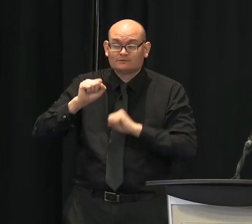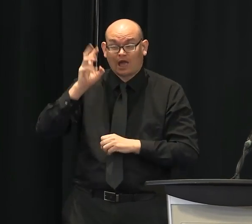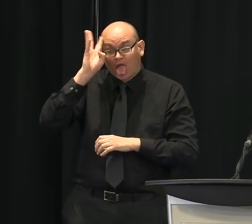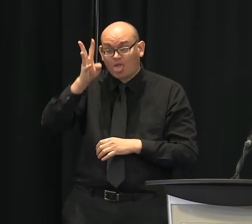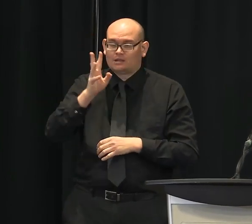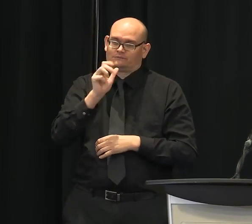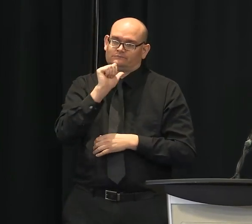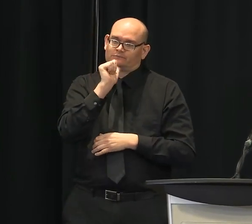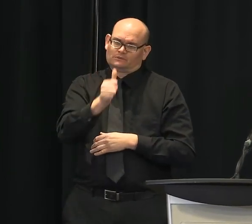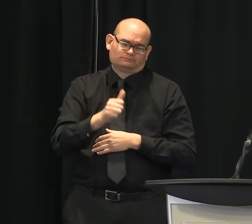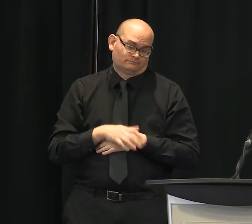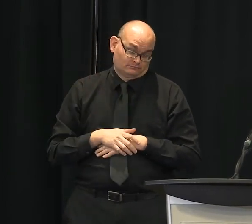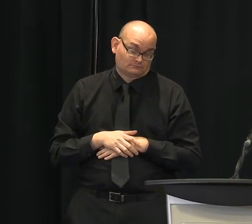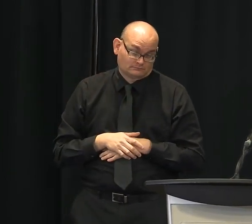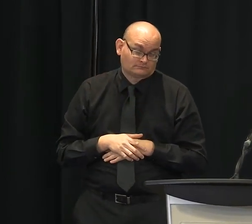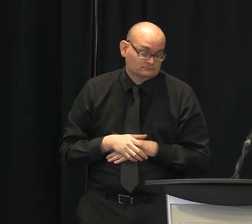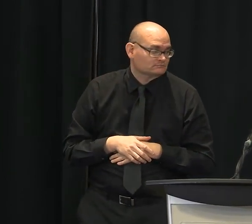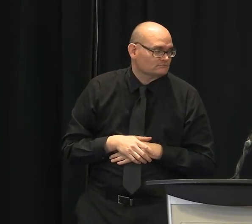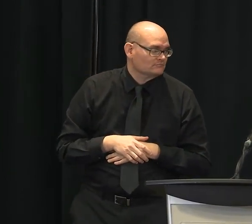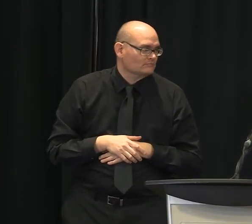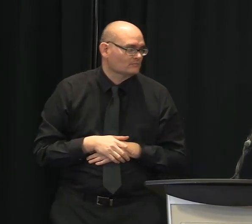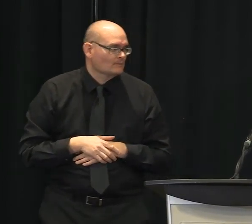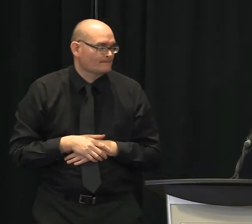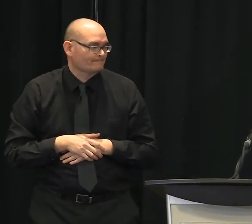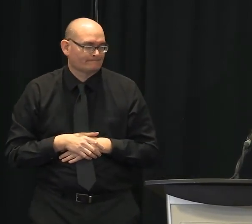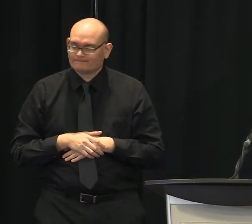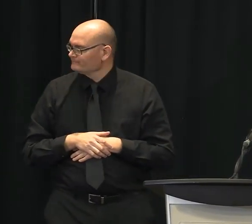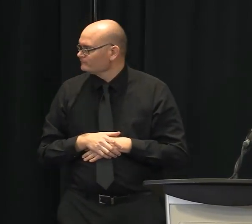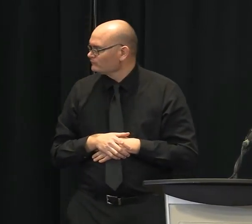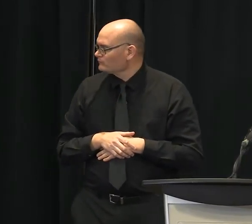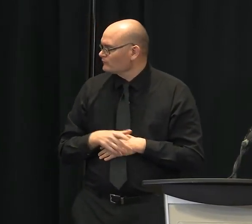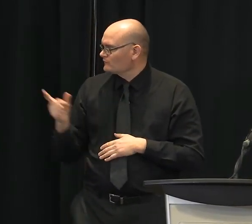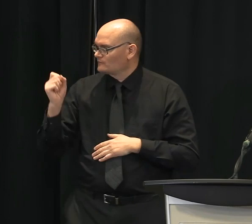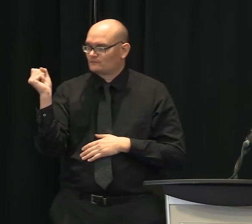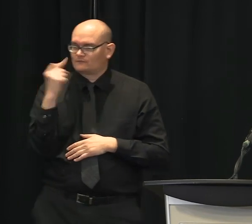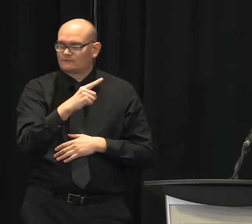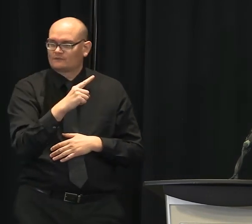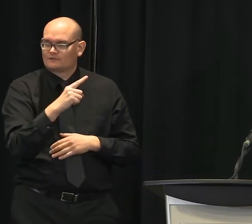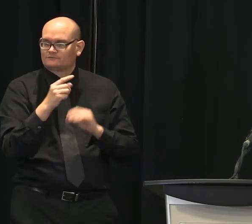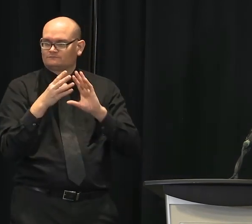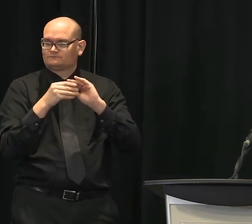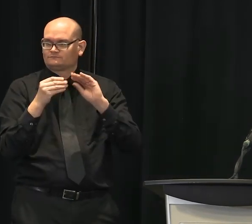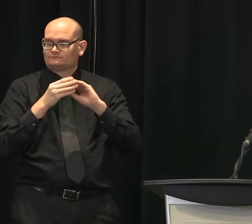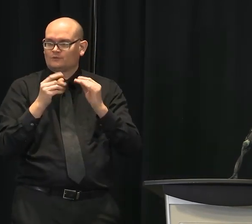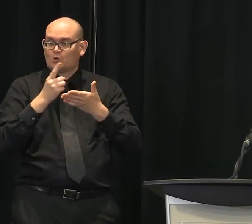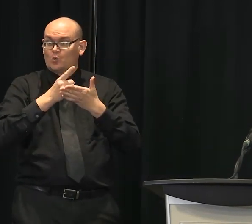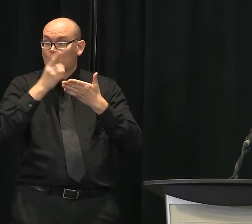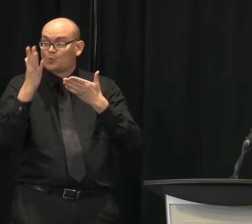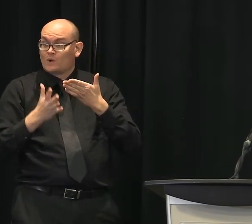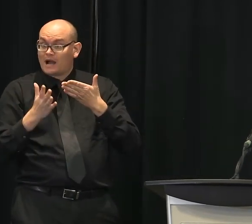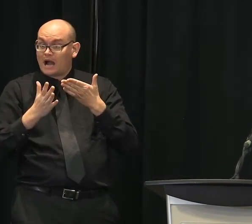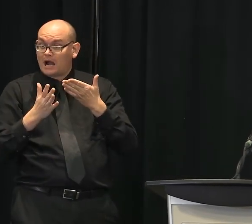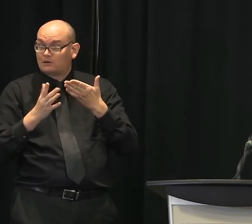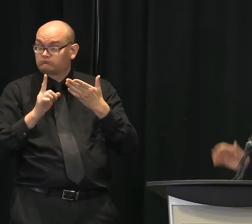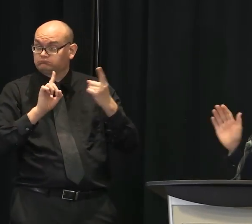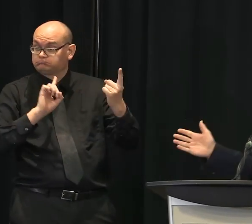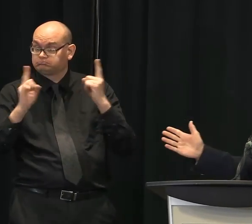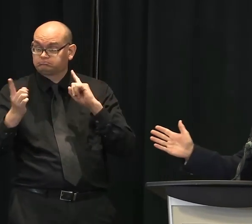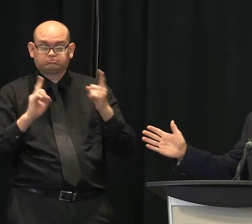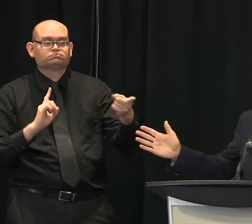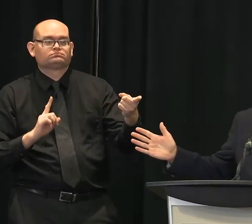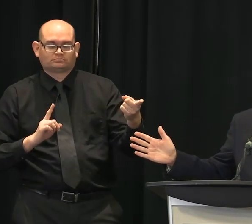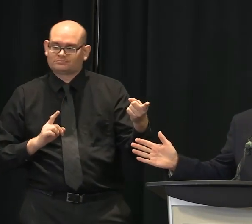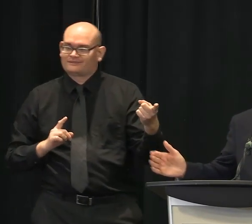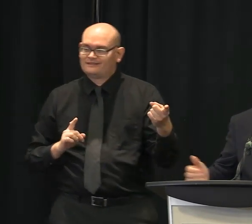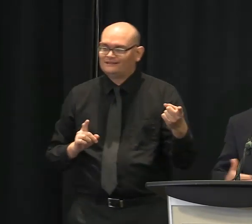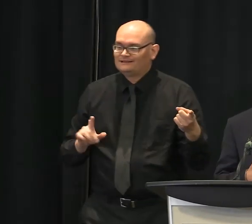Mayor, you want to close this out with a message for the weekend about being socially distant as we allow folks back to the park? I